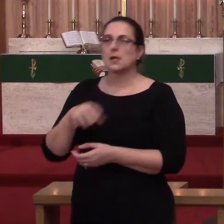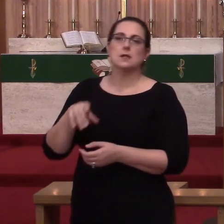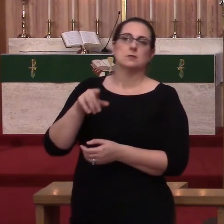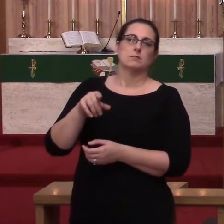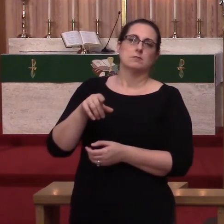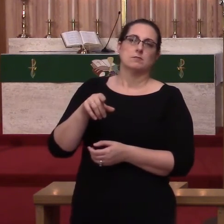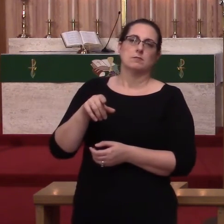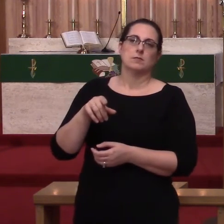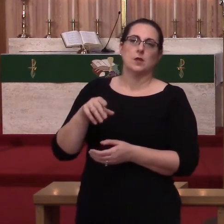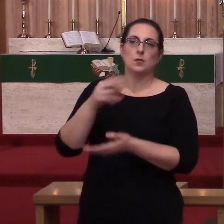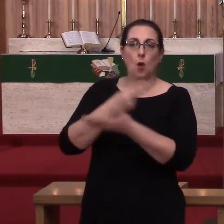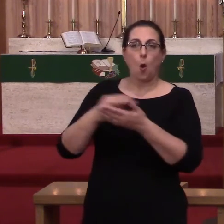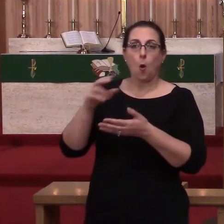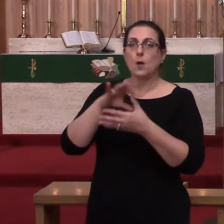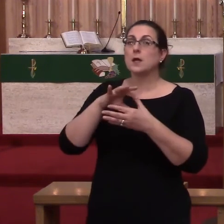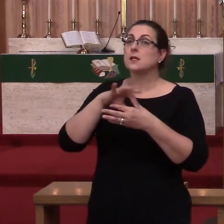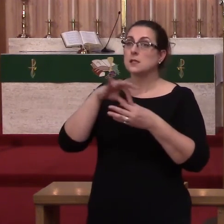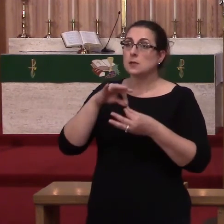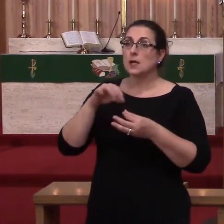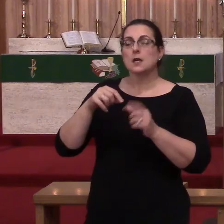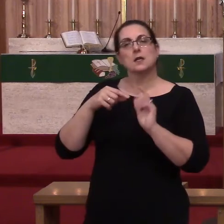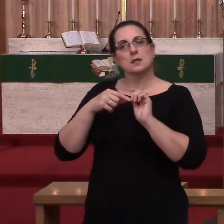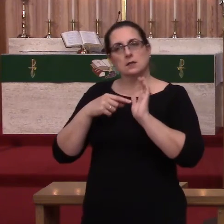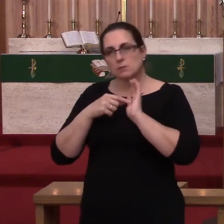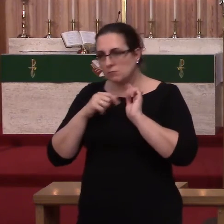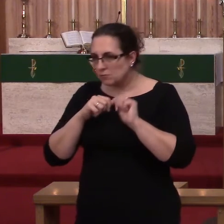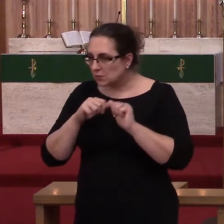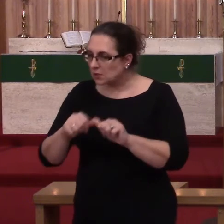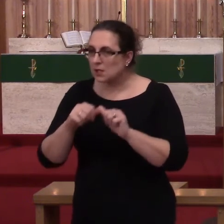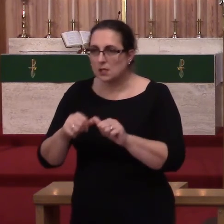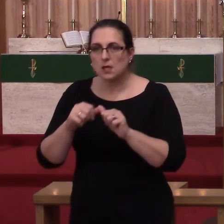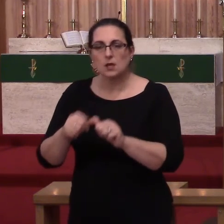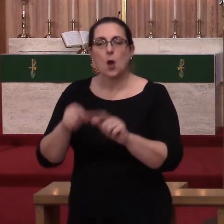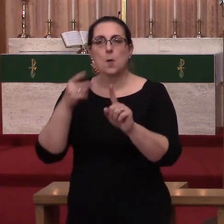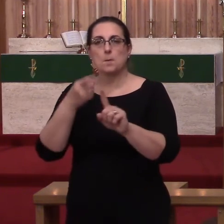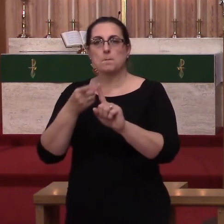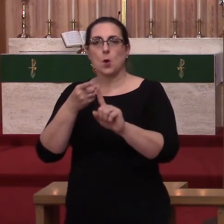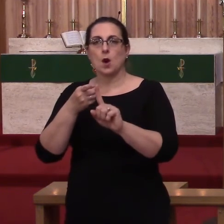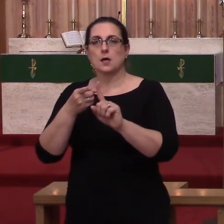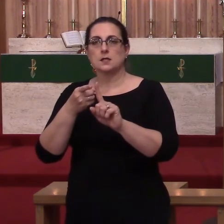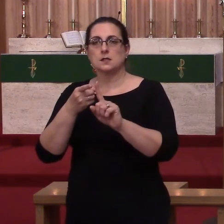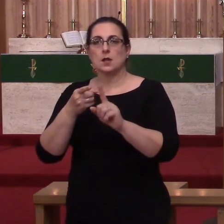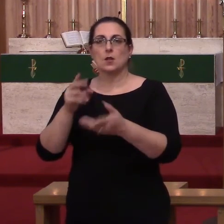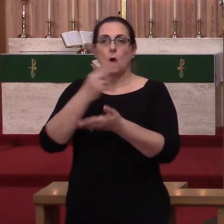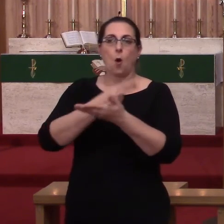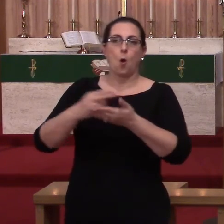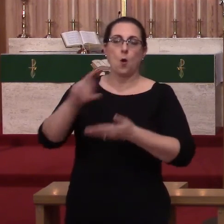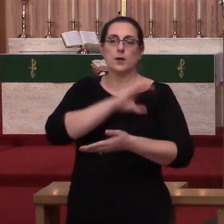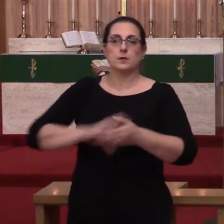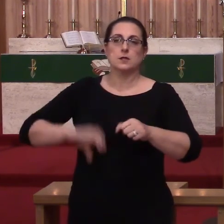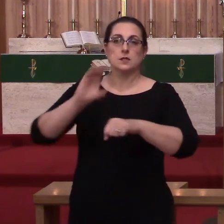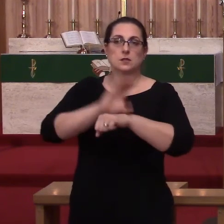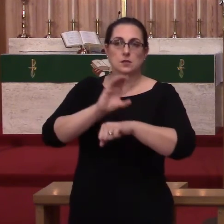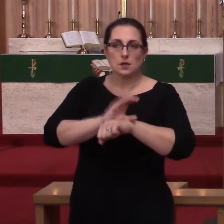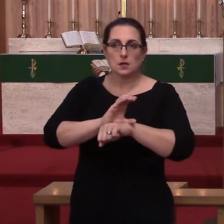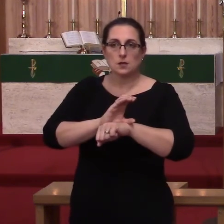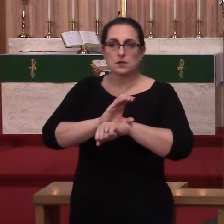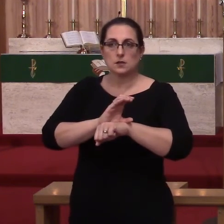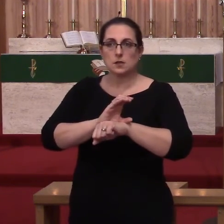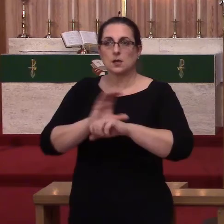to the Holy Christian Church, the communion of saints, the forgiveness of sins, and life at the last. And